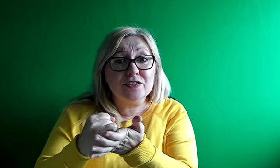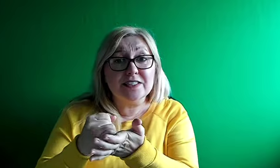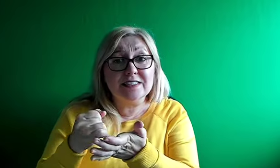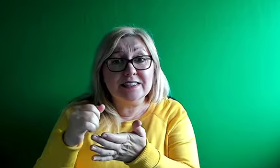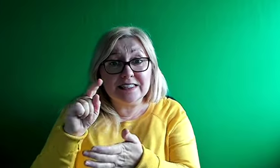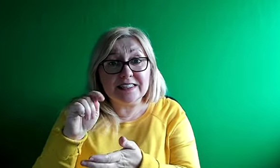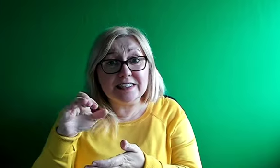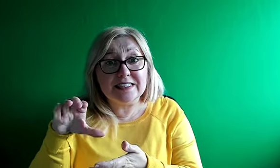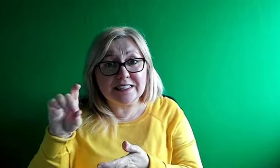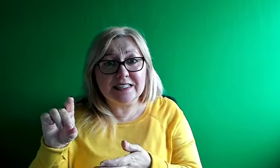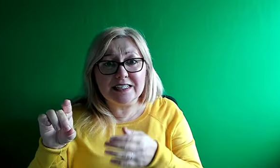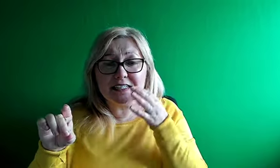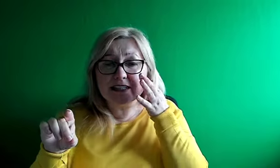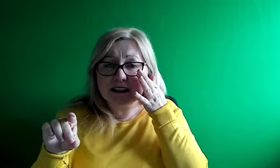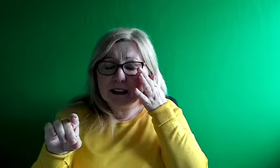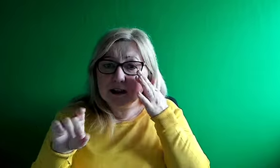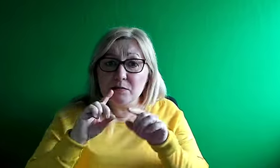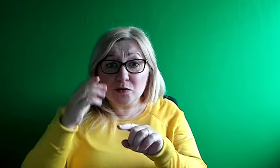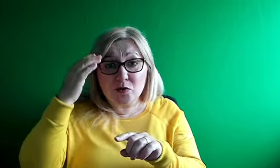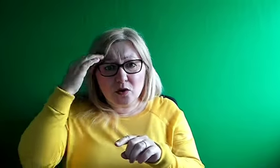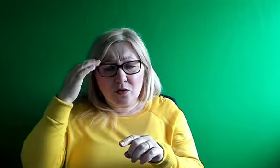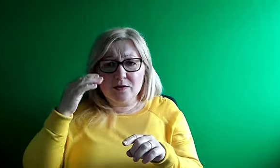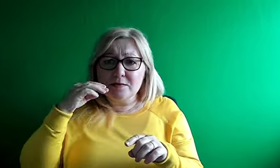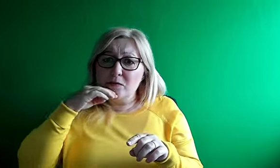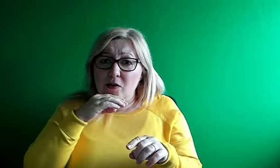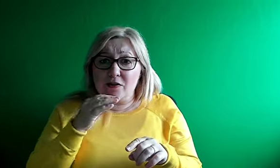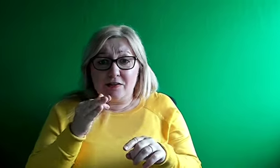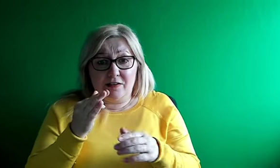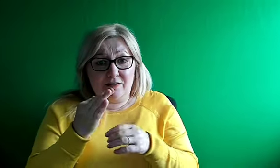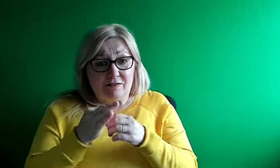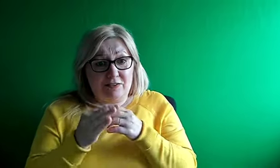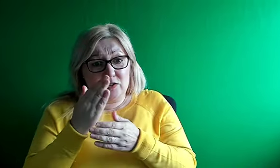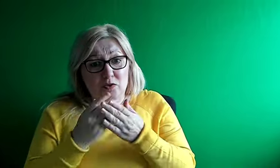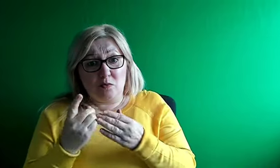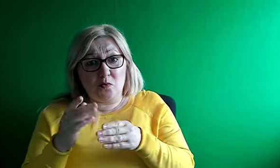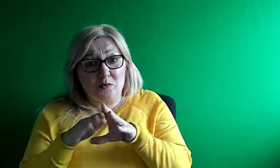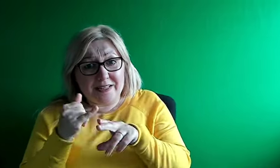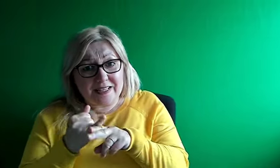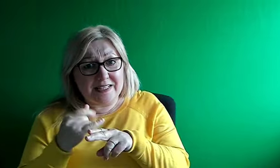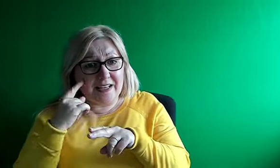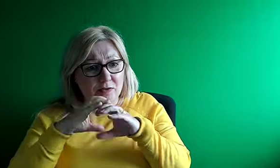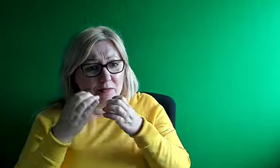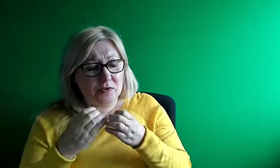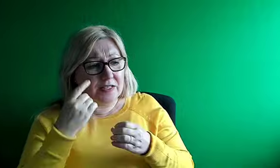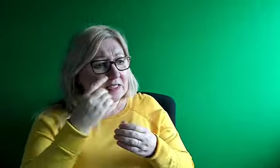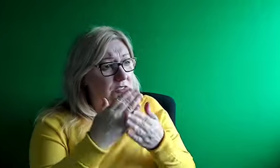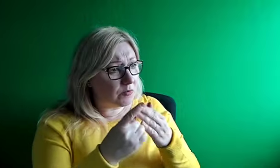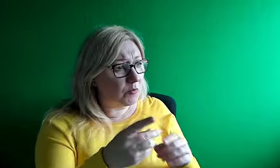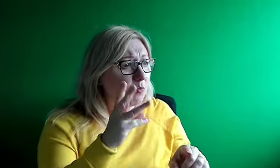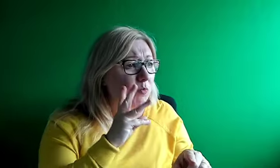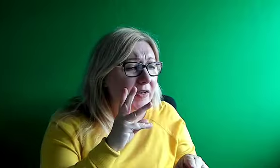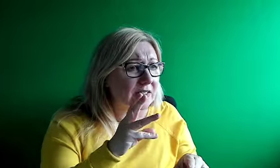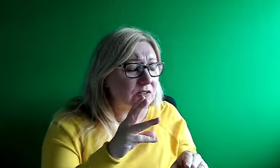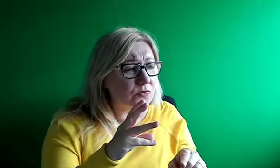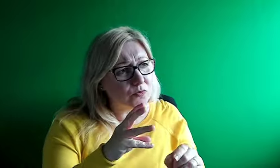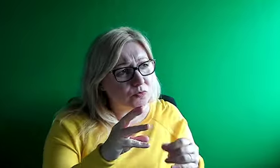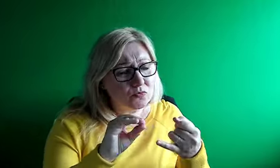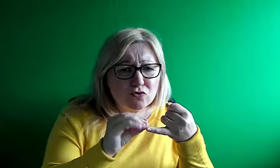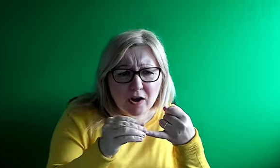member to see someone inside of their community taking the time out, to learn about their culture, to learn about their language, and making an effort to convert to them.